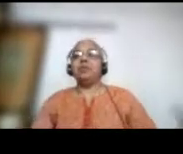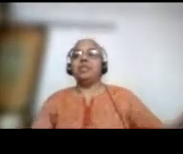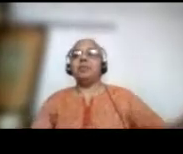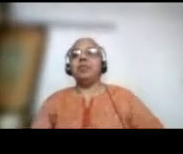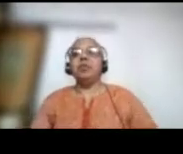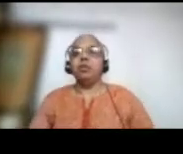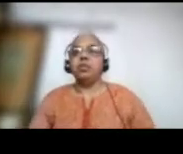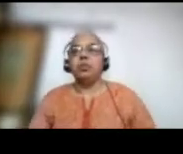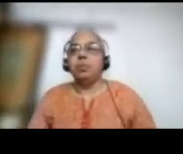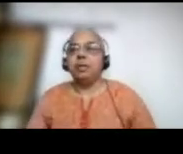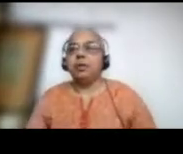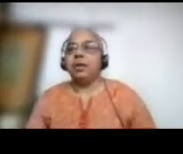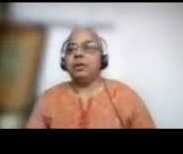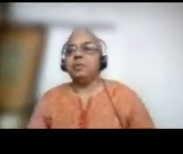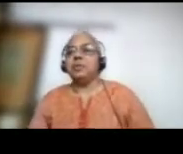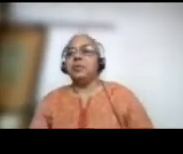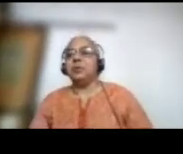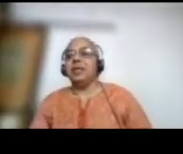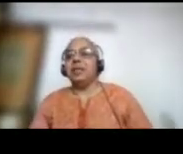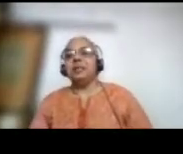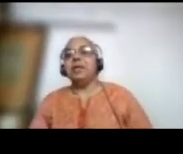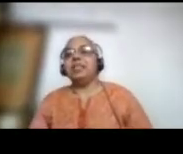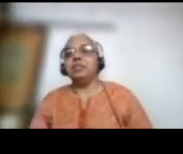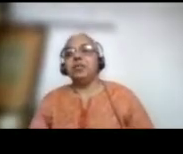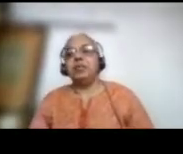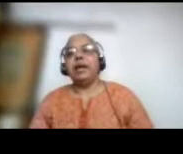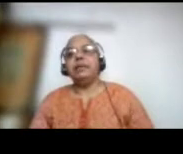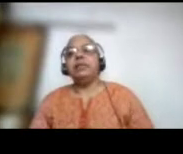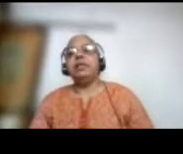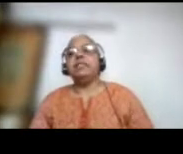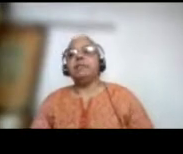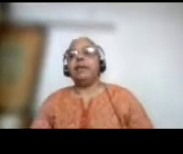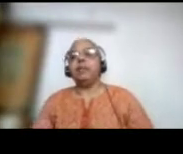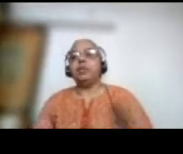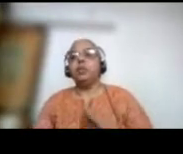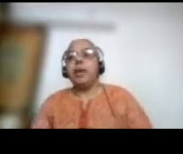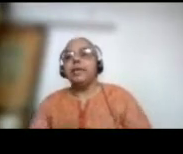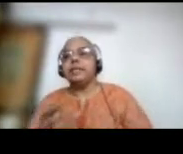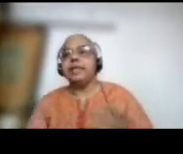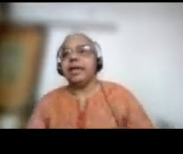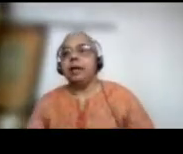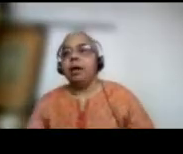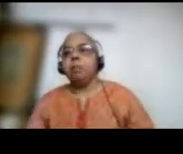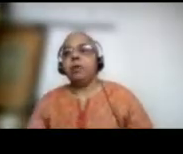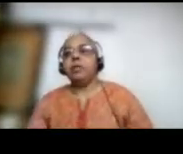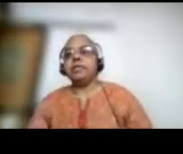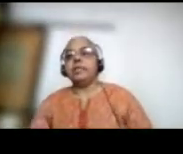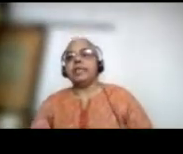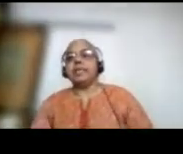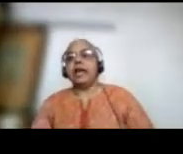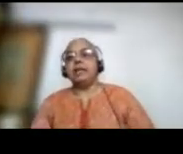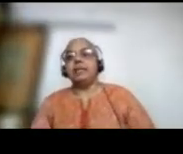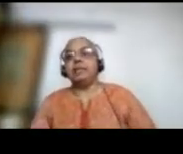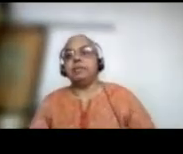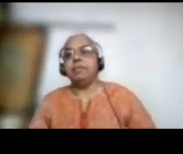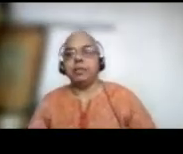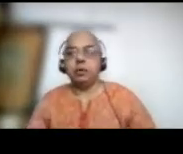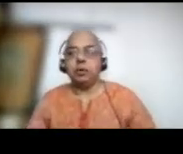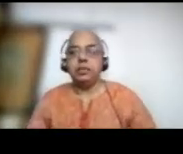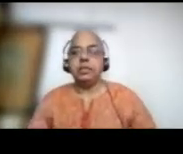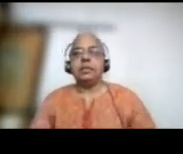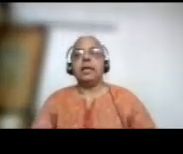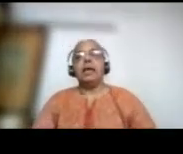It's possible in your school, but not our school. The big schools find it really difficult to mend their policies and